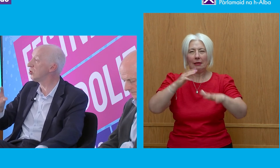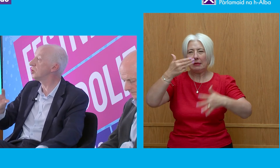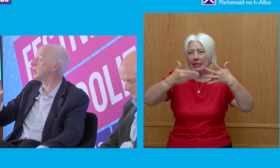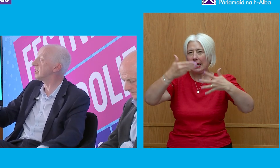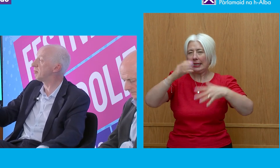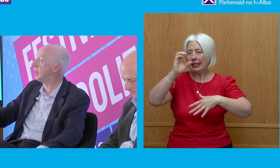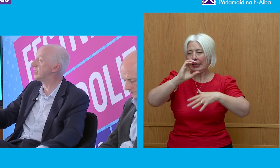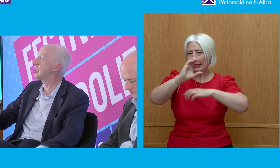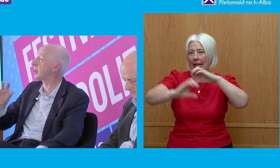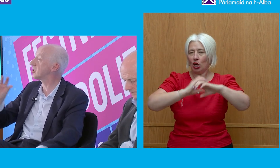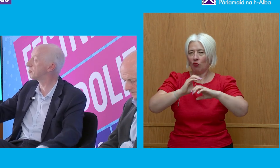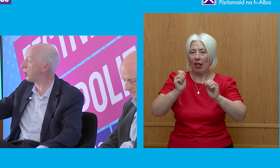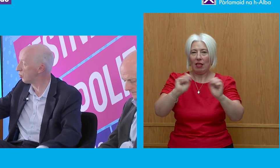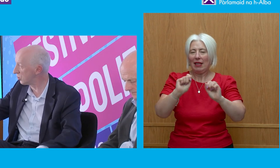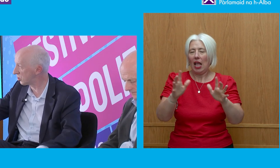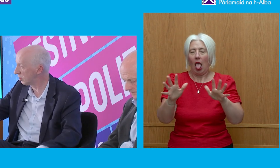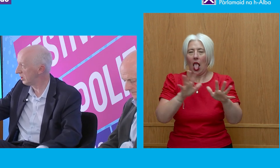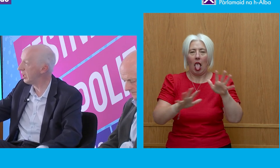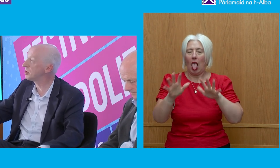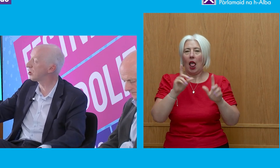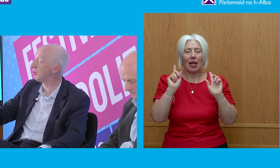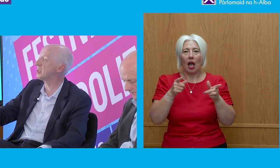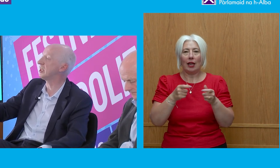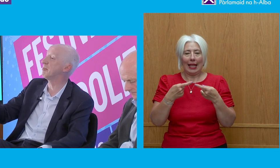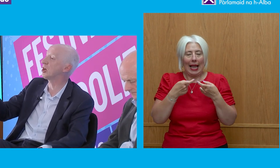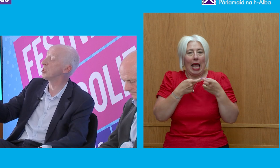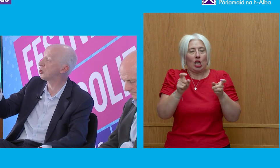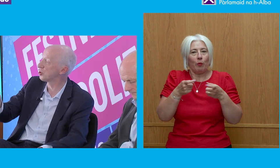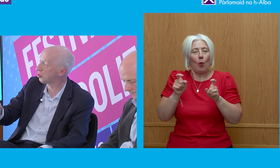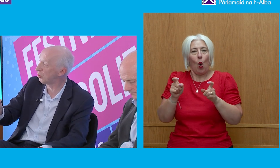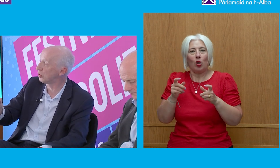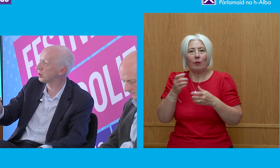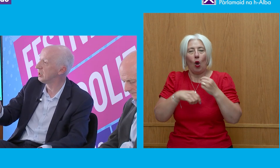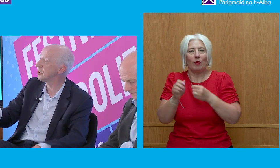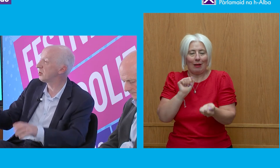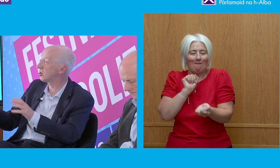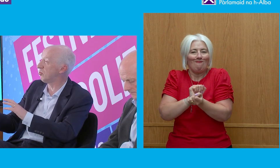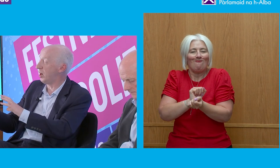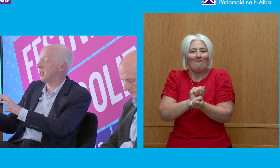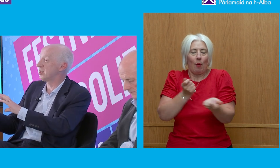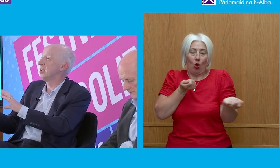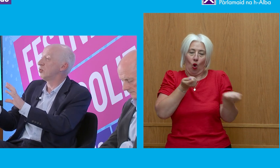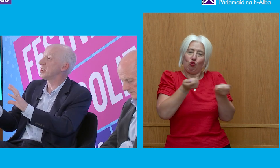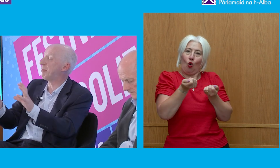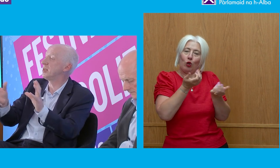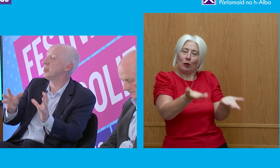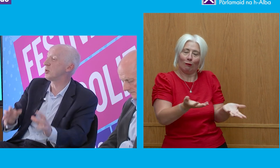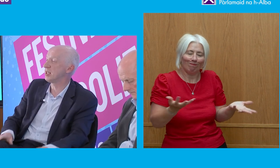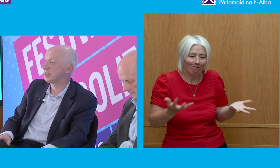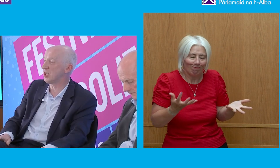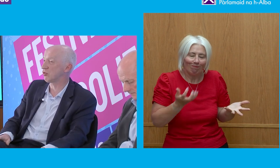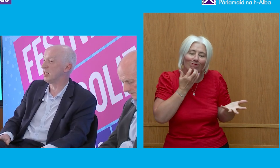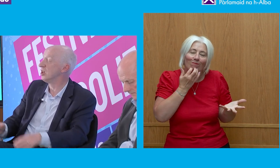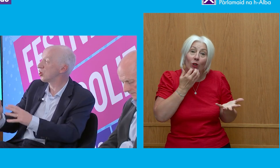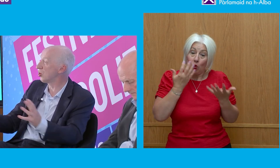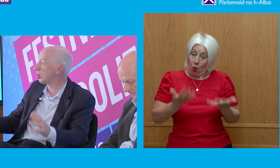was losing its ability to expose. It was increasingly becoming controlled. So, in some ways, what's happened in the